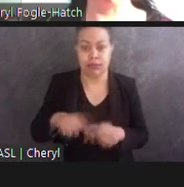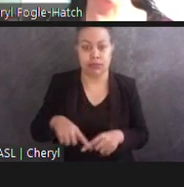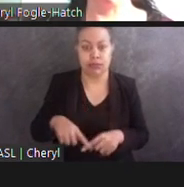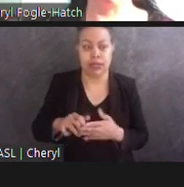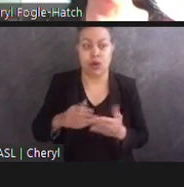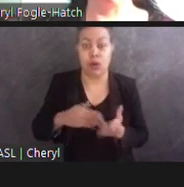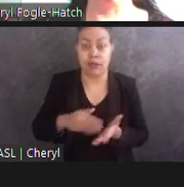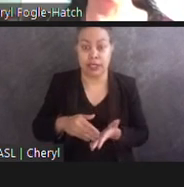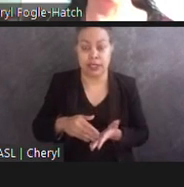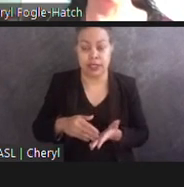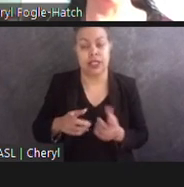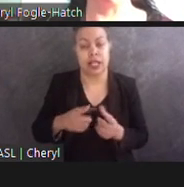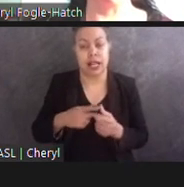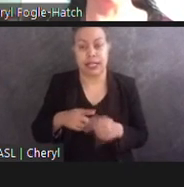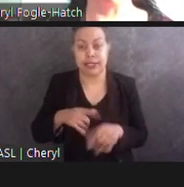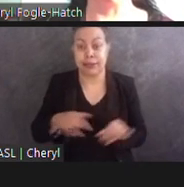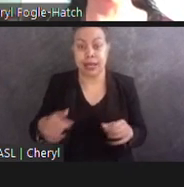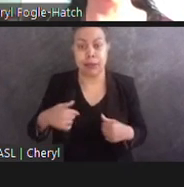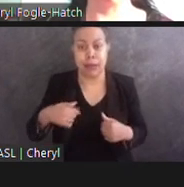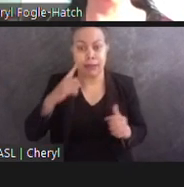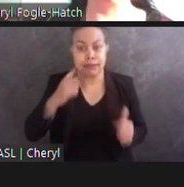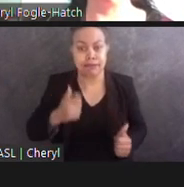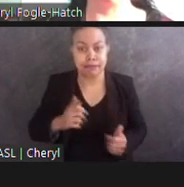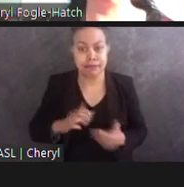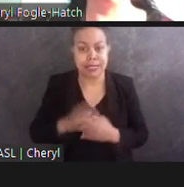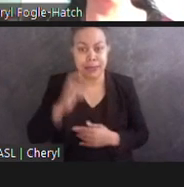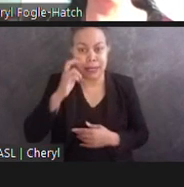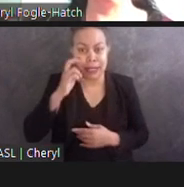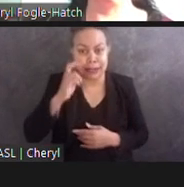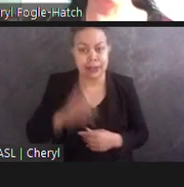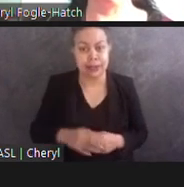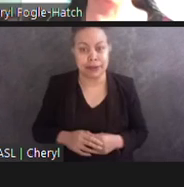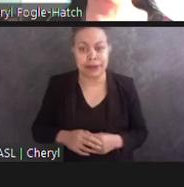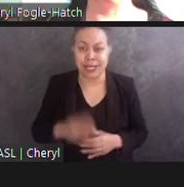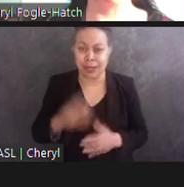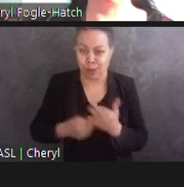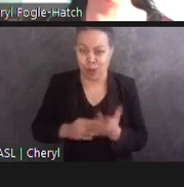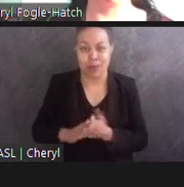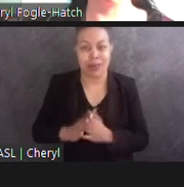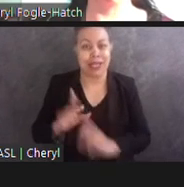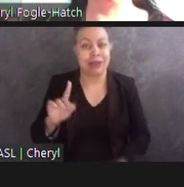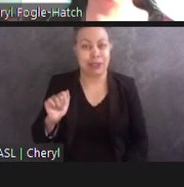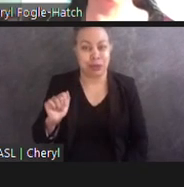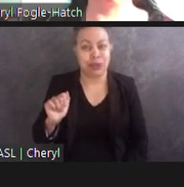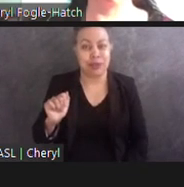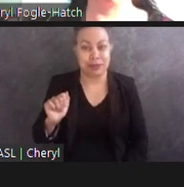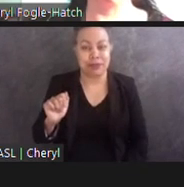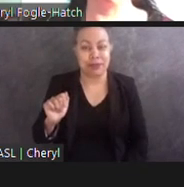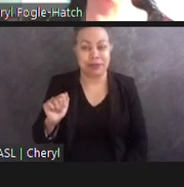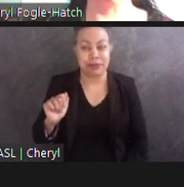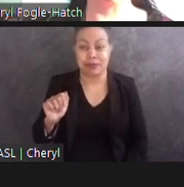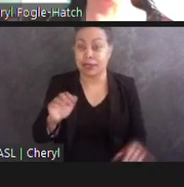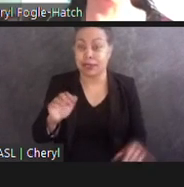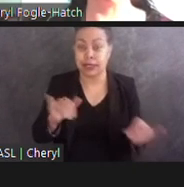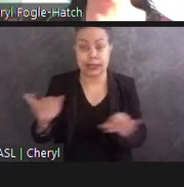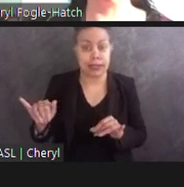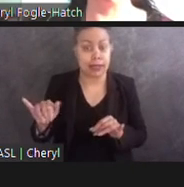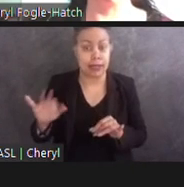time, I became blind. So both of us were disabled, just like President Roosevelt. When